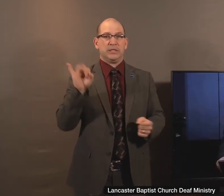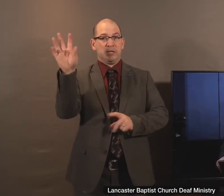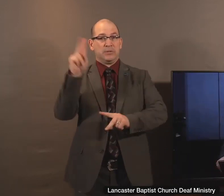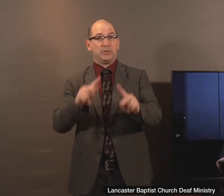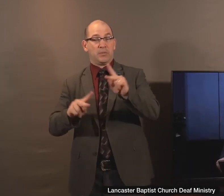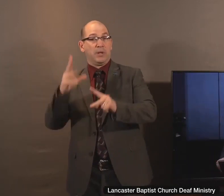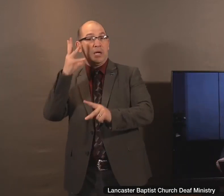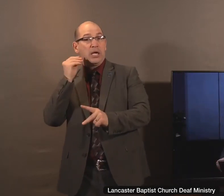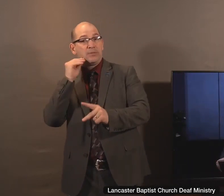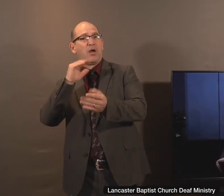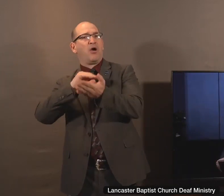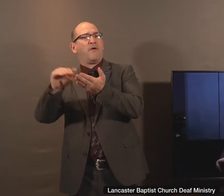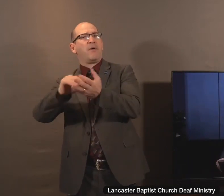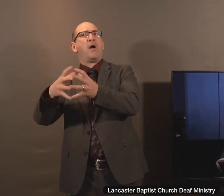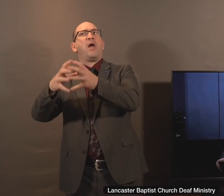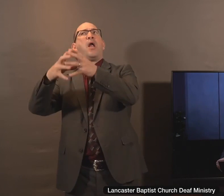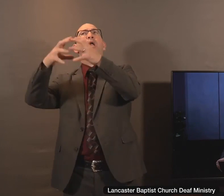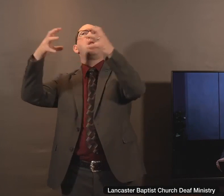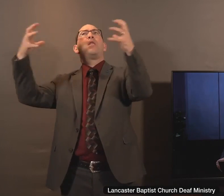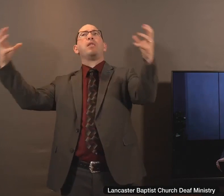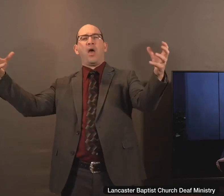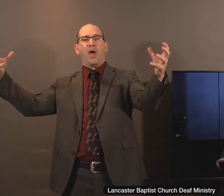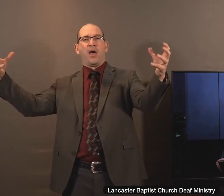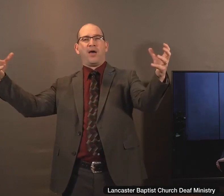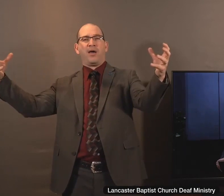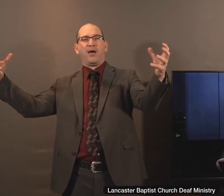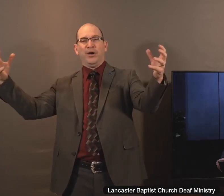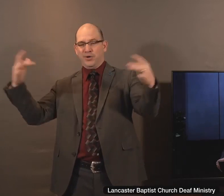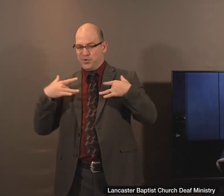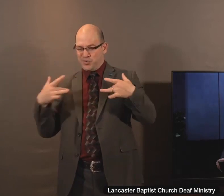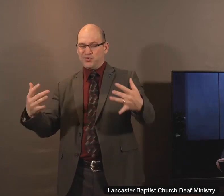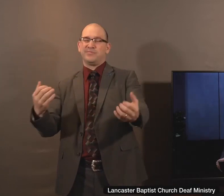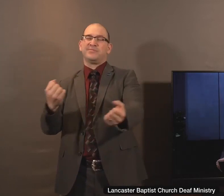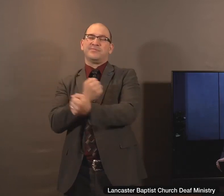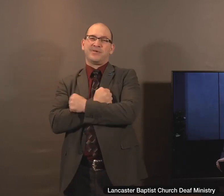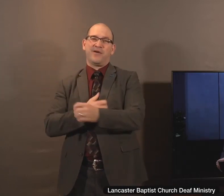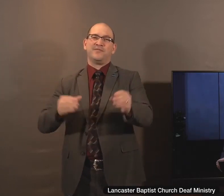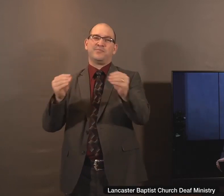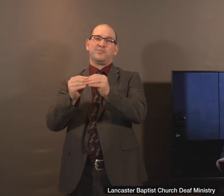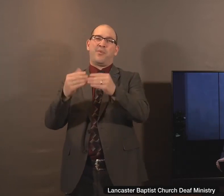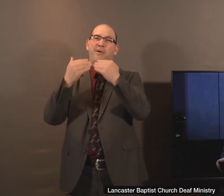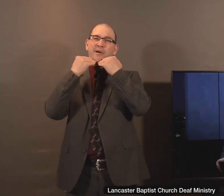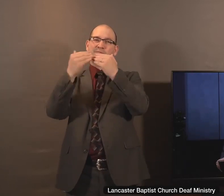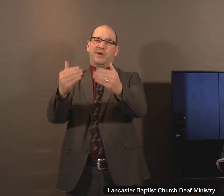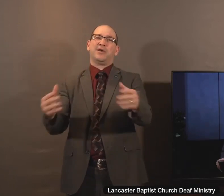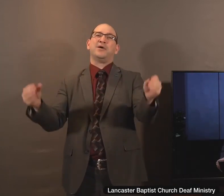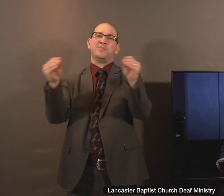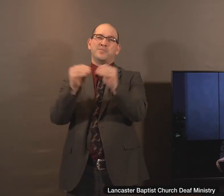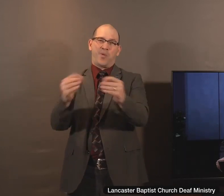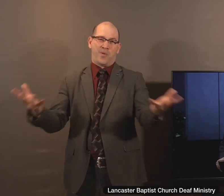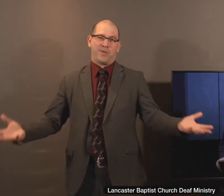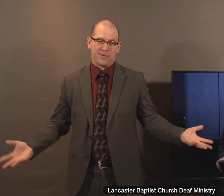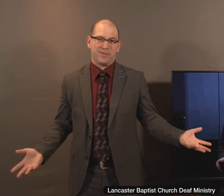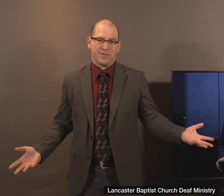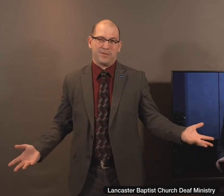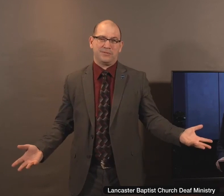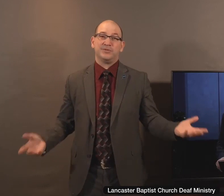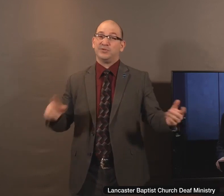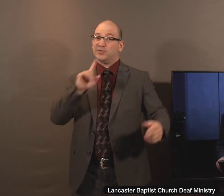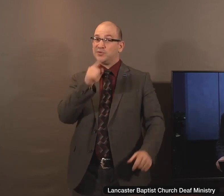from some great difficulty, uh, are more grateful for the grace of God. And so it was that this woman